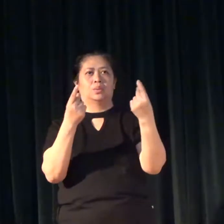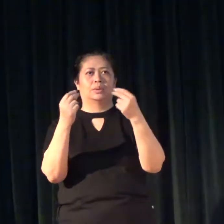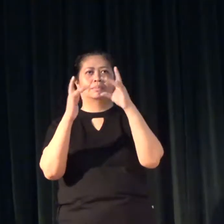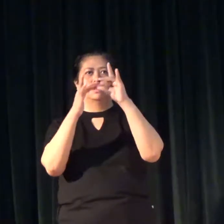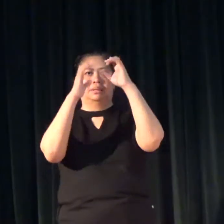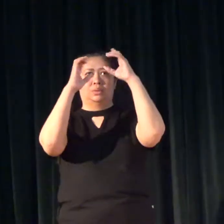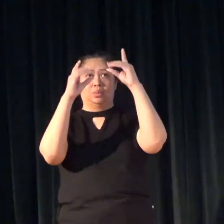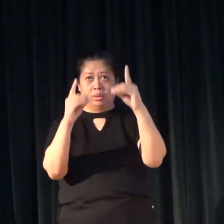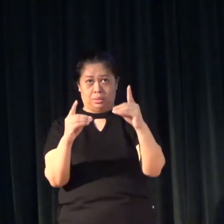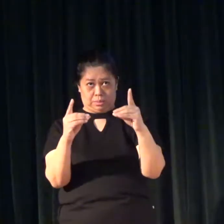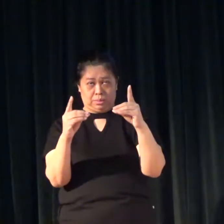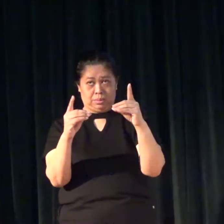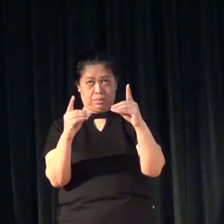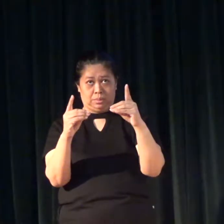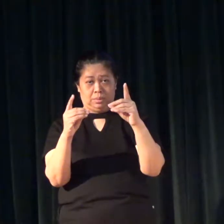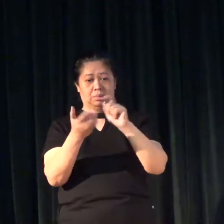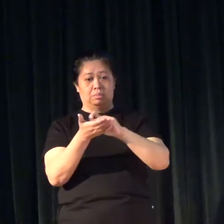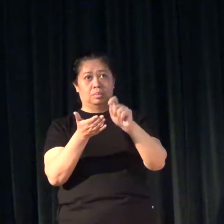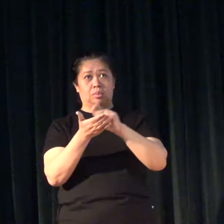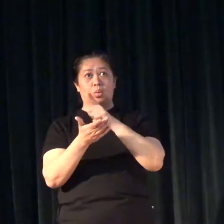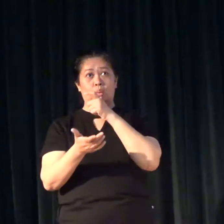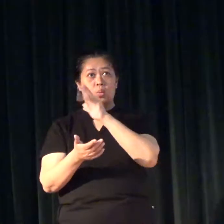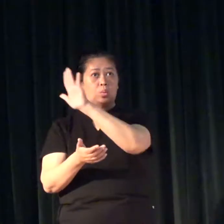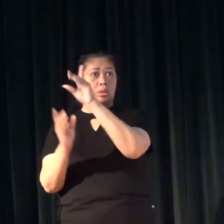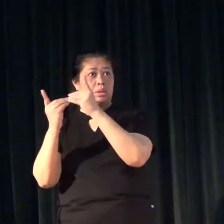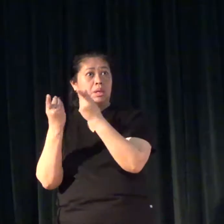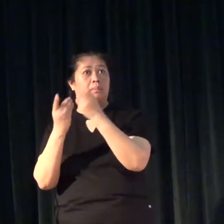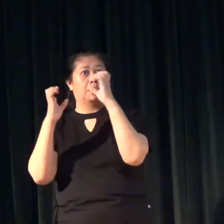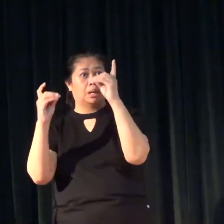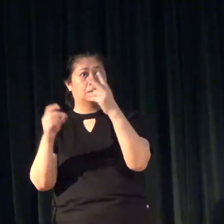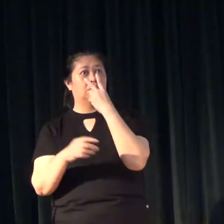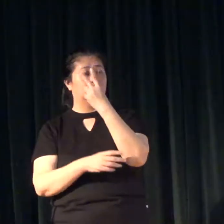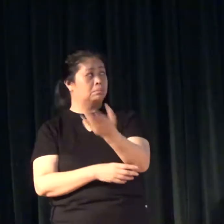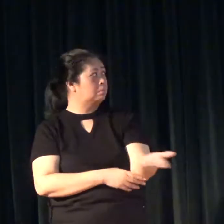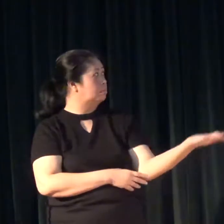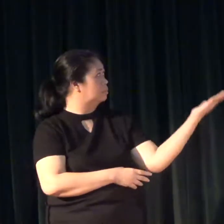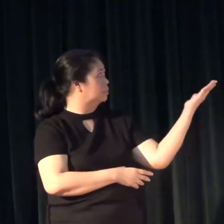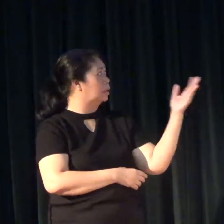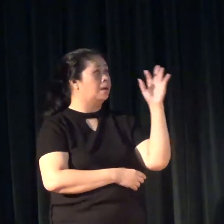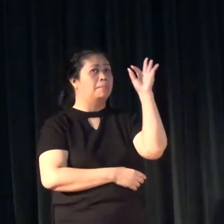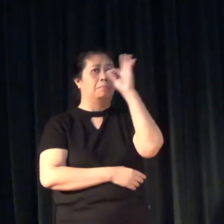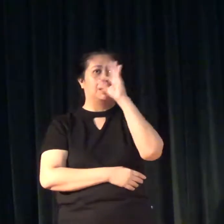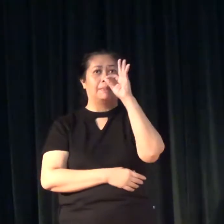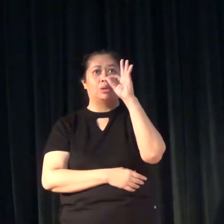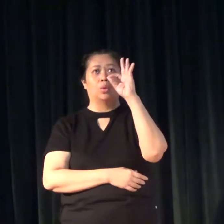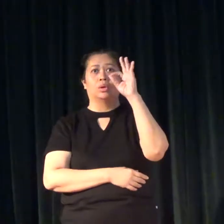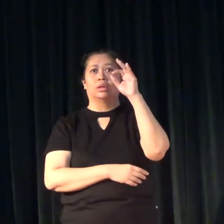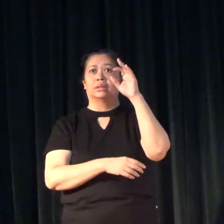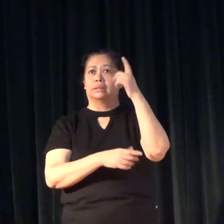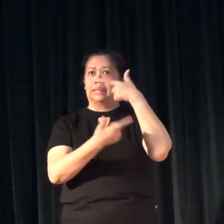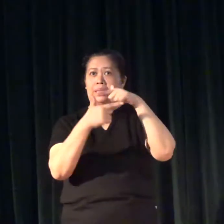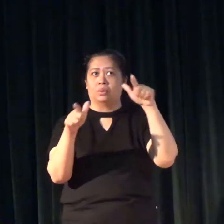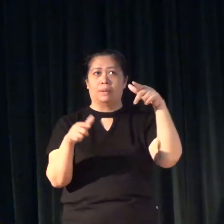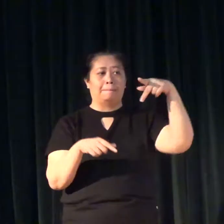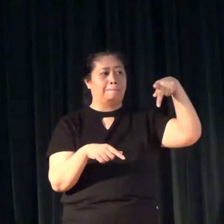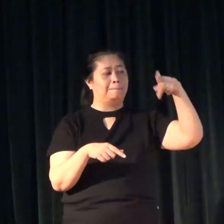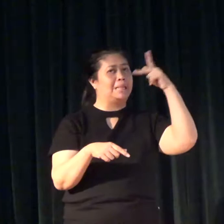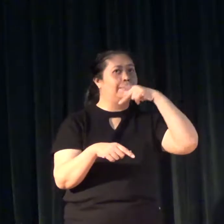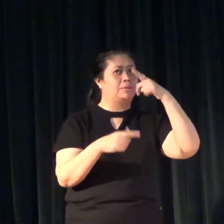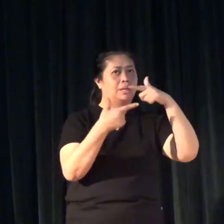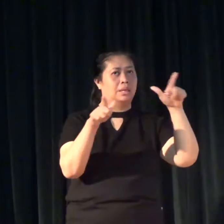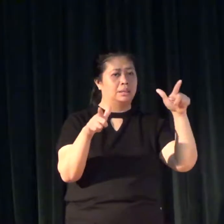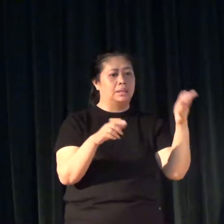of special education written by the end, you will see Filipino sign language in 1986,